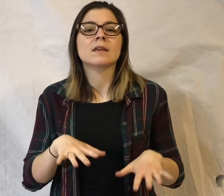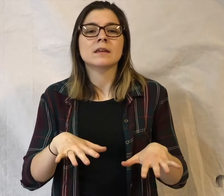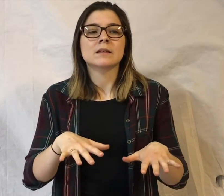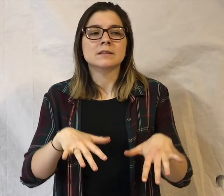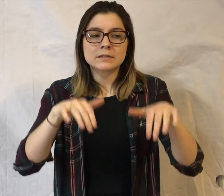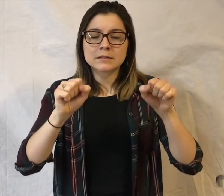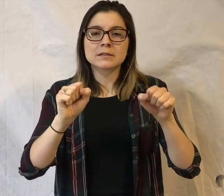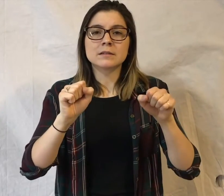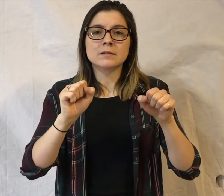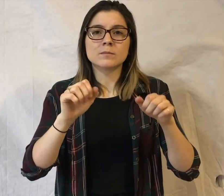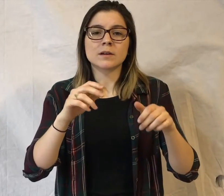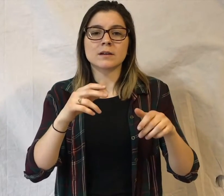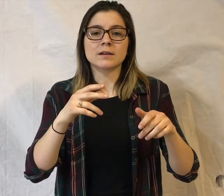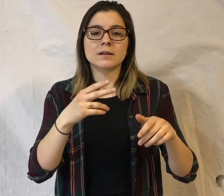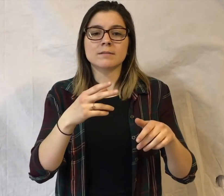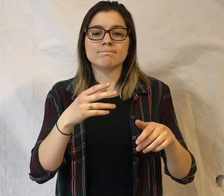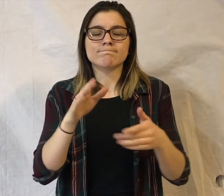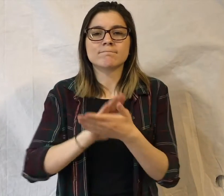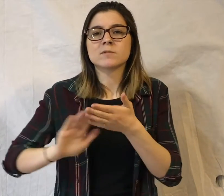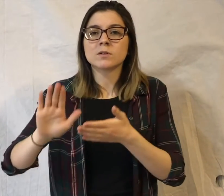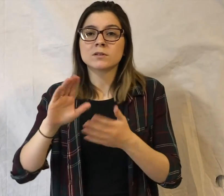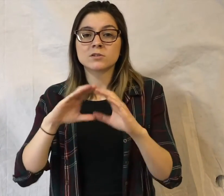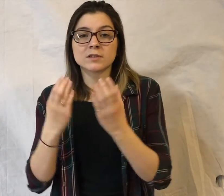college classes for high school credits.